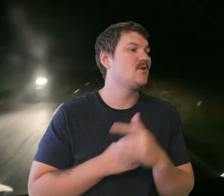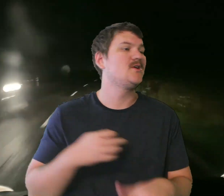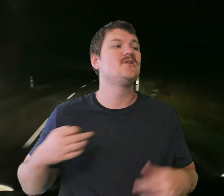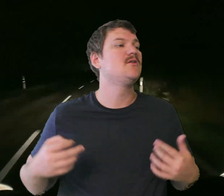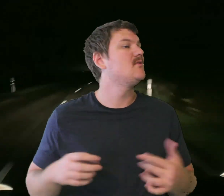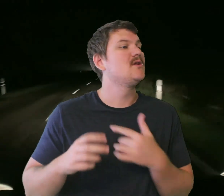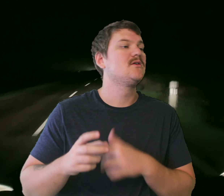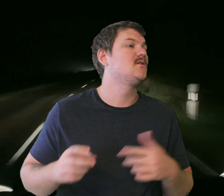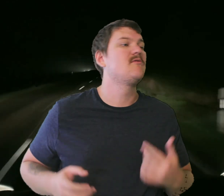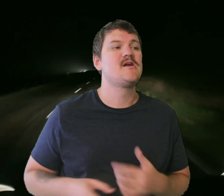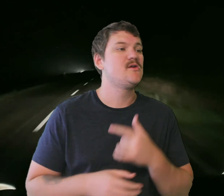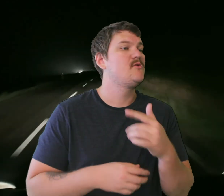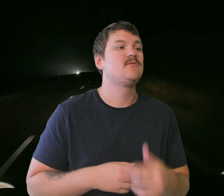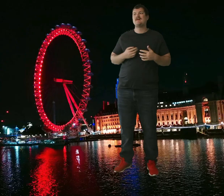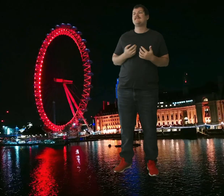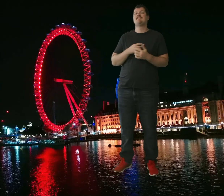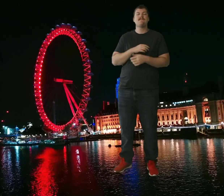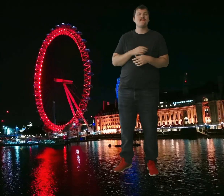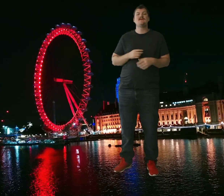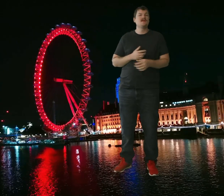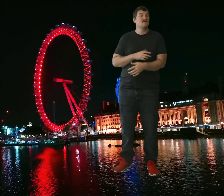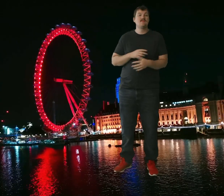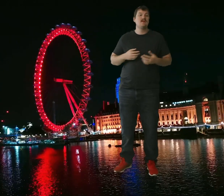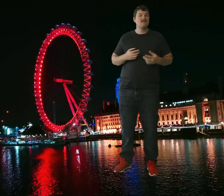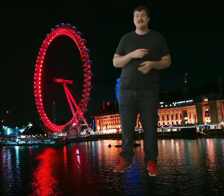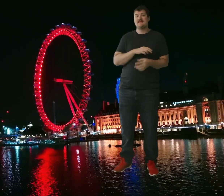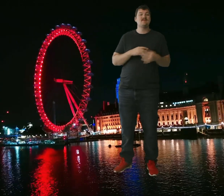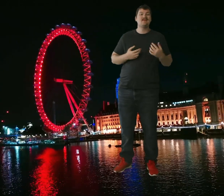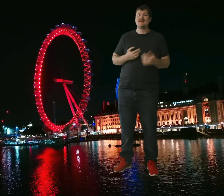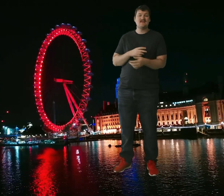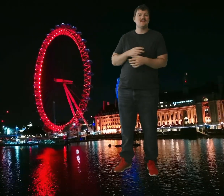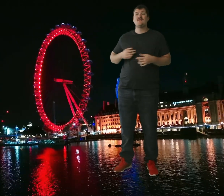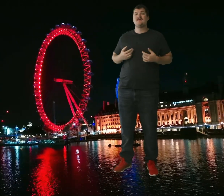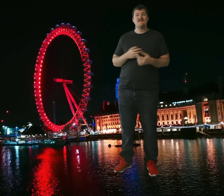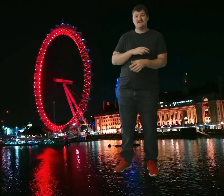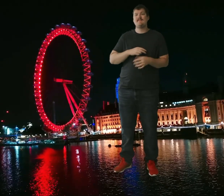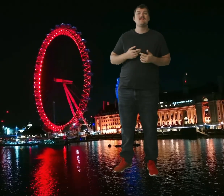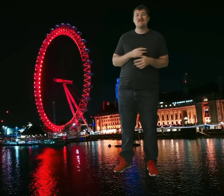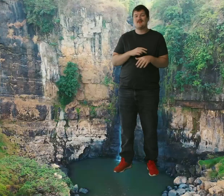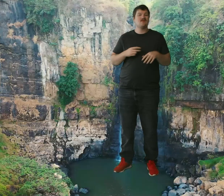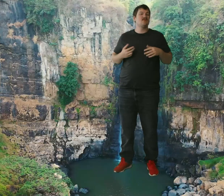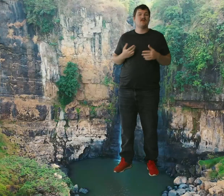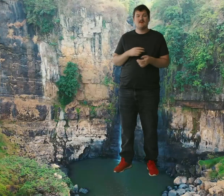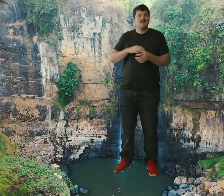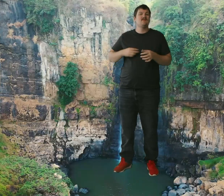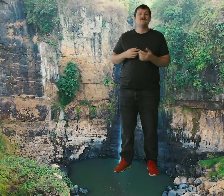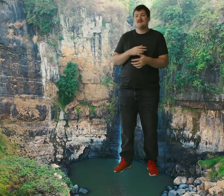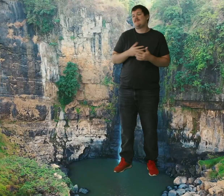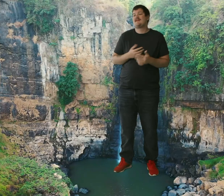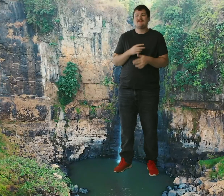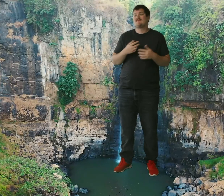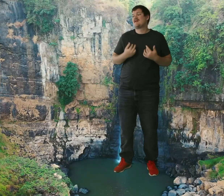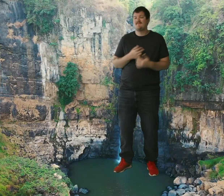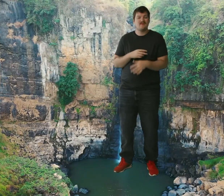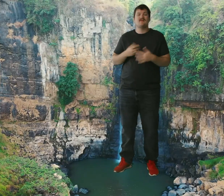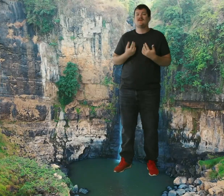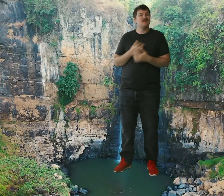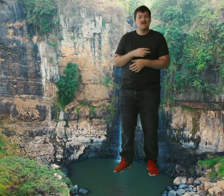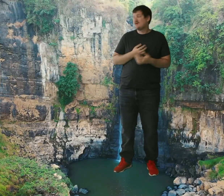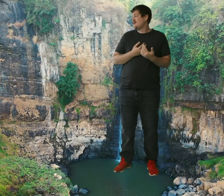in and ruin, crush your pathetic planet Don't need you or your lies of confidence I'll never stop, kid Even when it's dead silent, can't grieve I